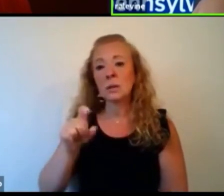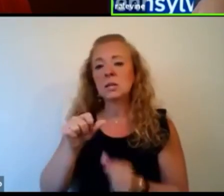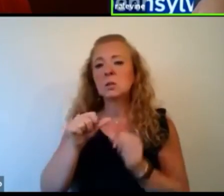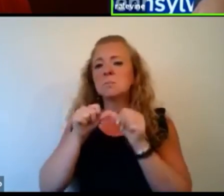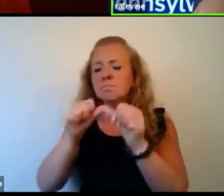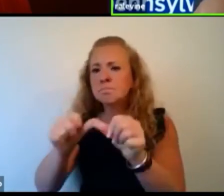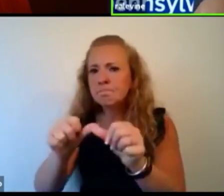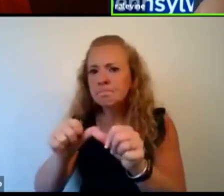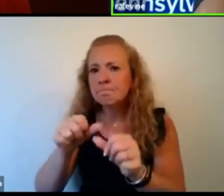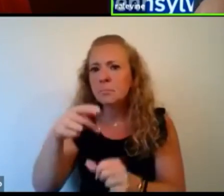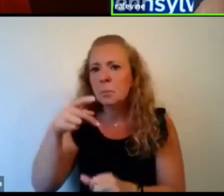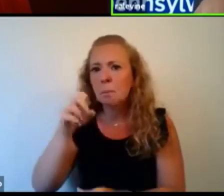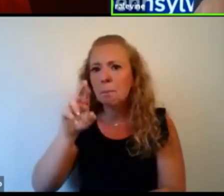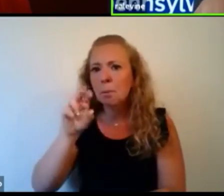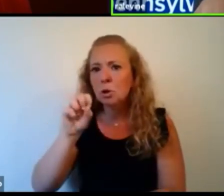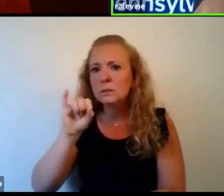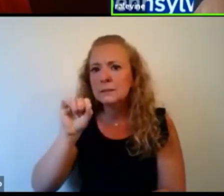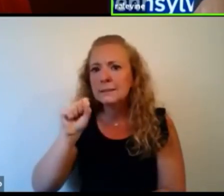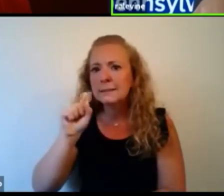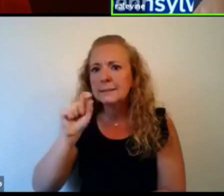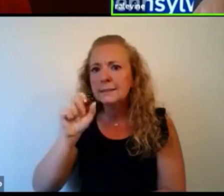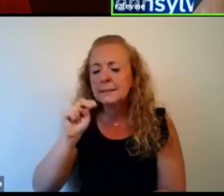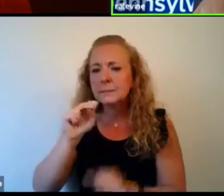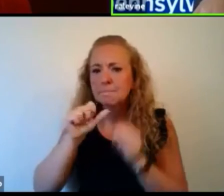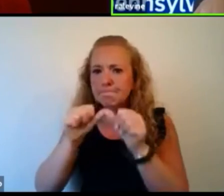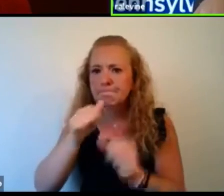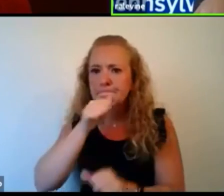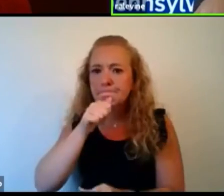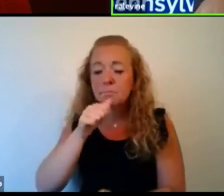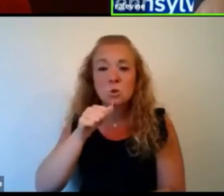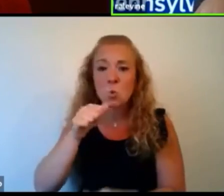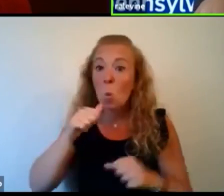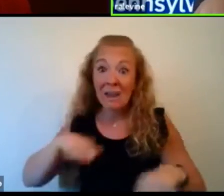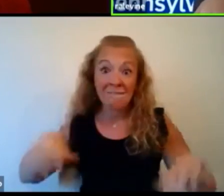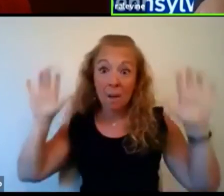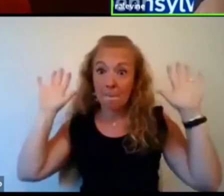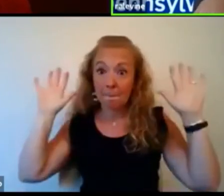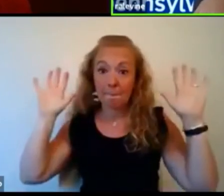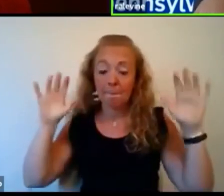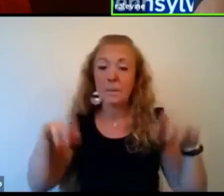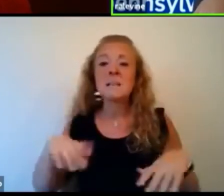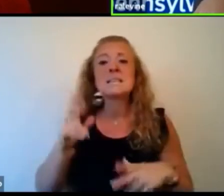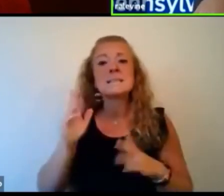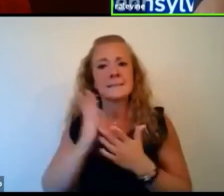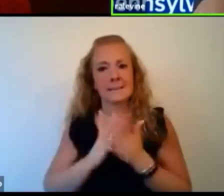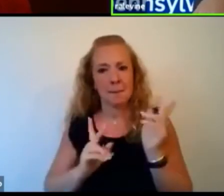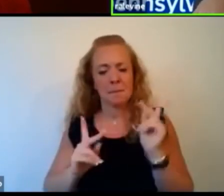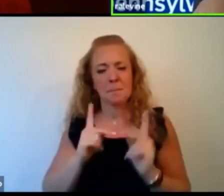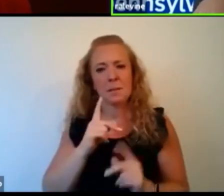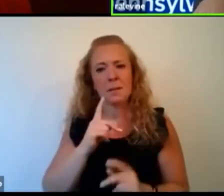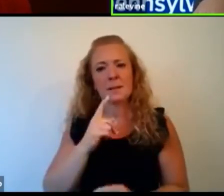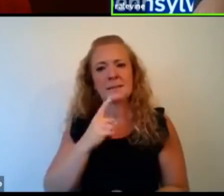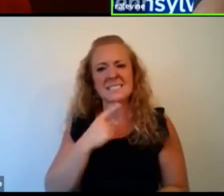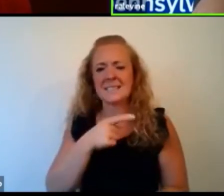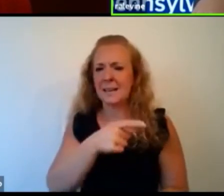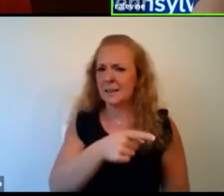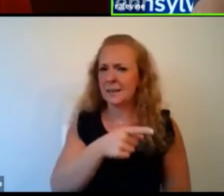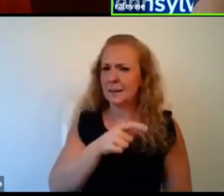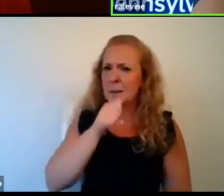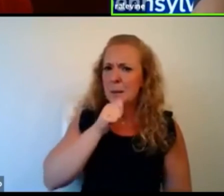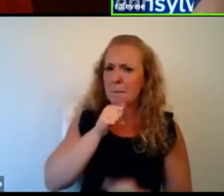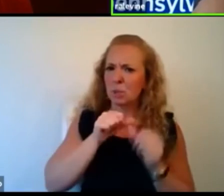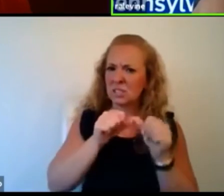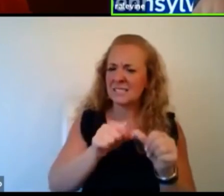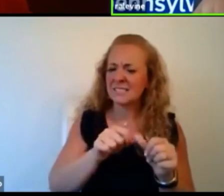uh, and do not give up. Um, what some people have called me at times is not just persistent, but relentless.